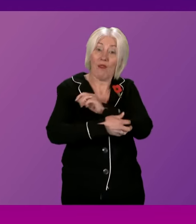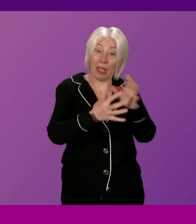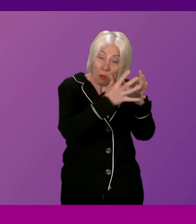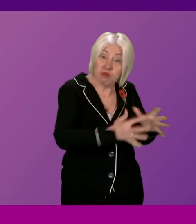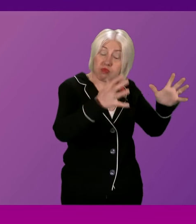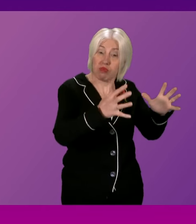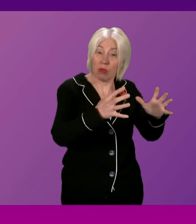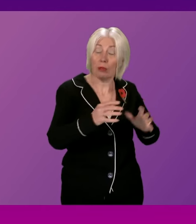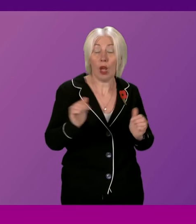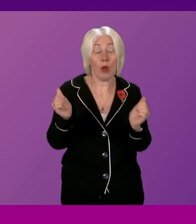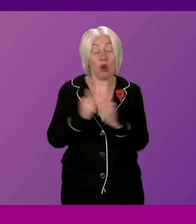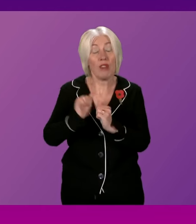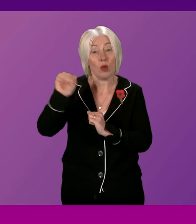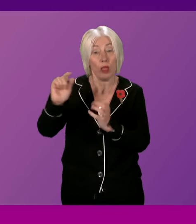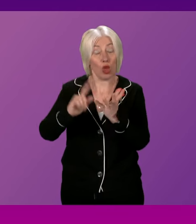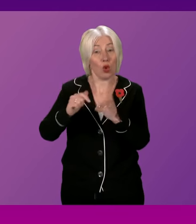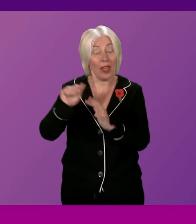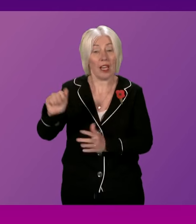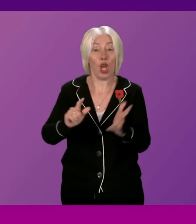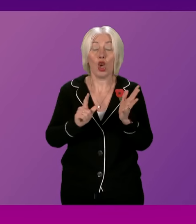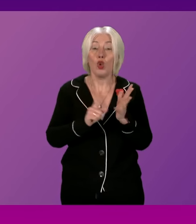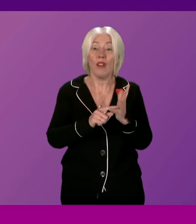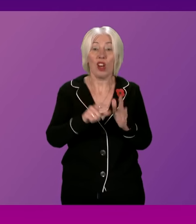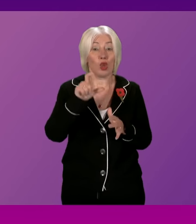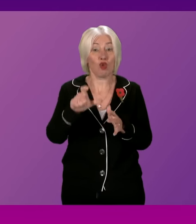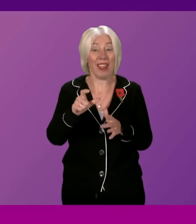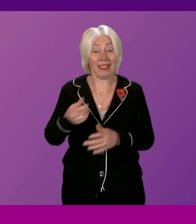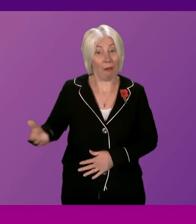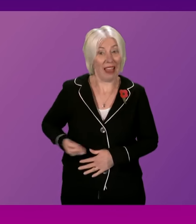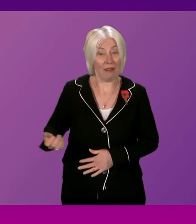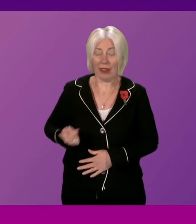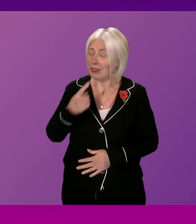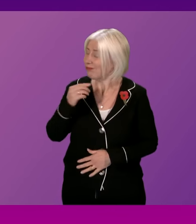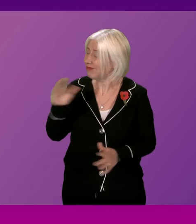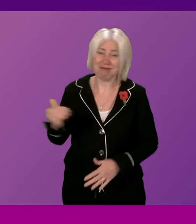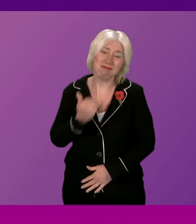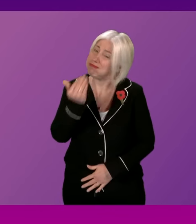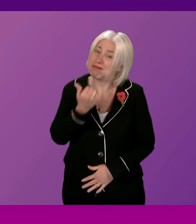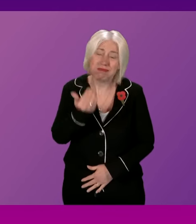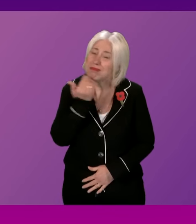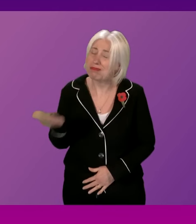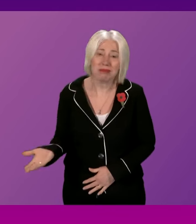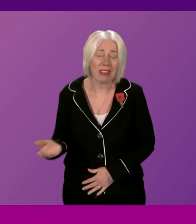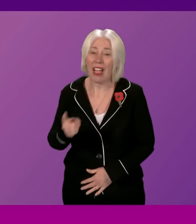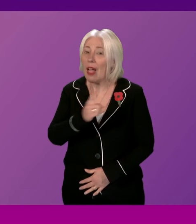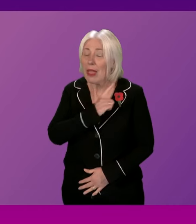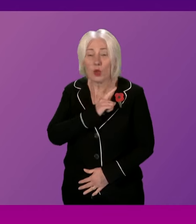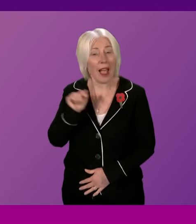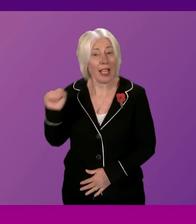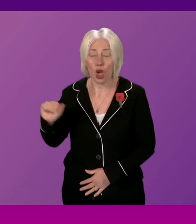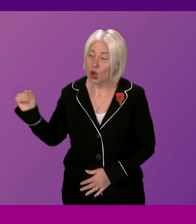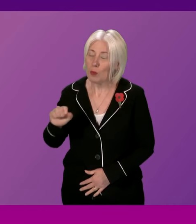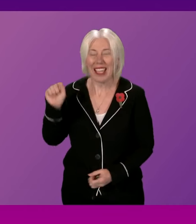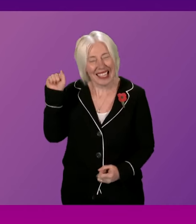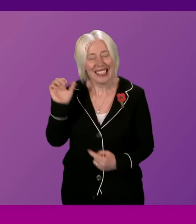UN that universal credit is grossly insufficient. That's why we continue to call on the UK Government to introduce an essentials